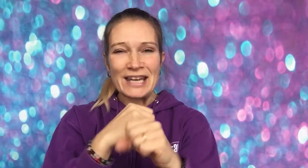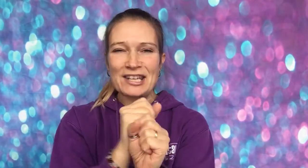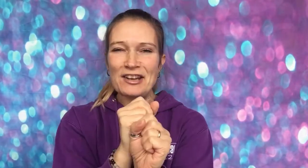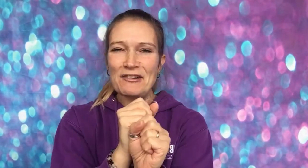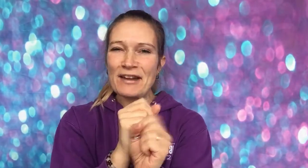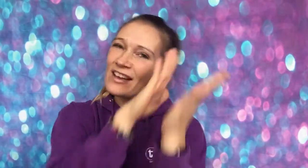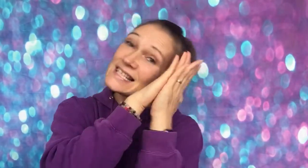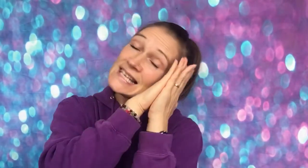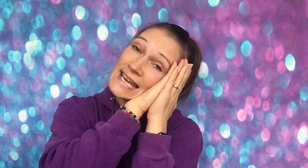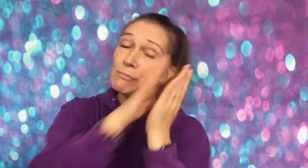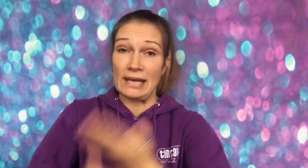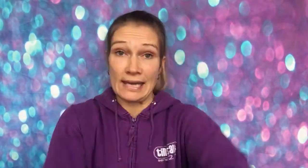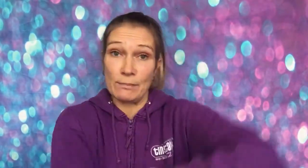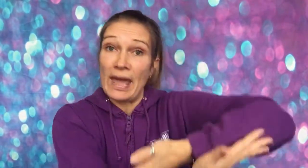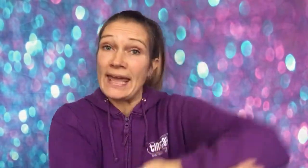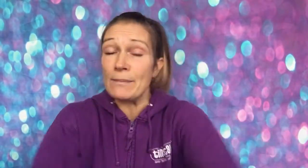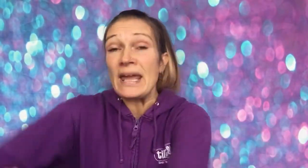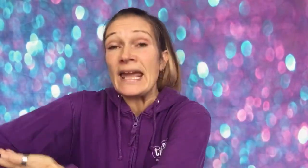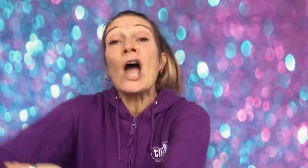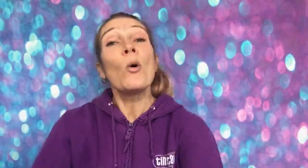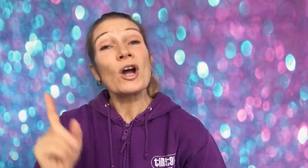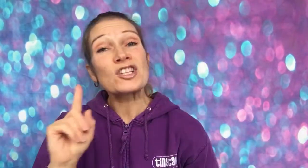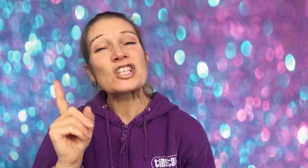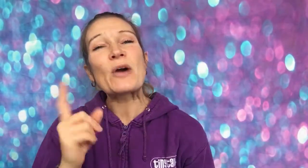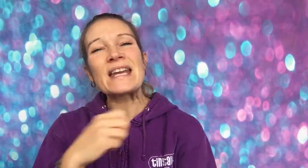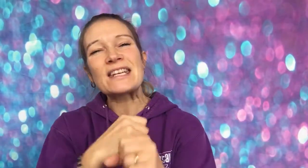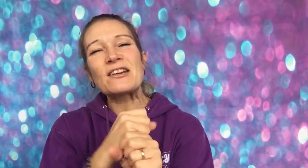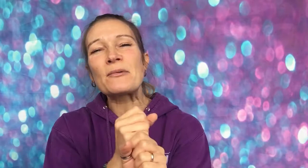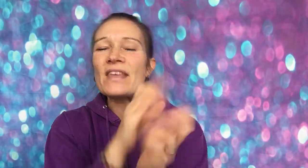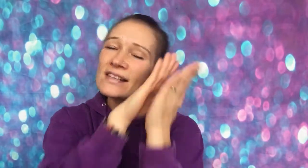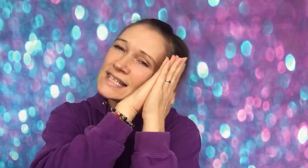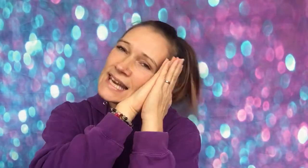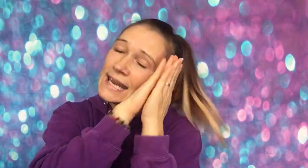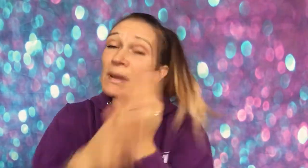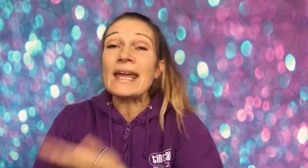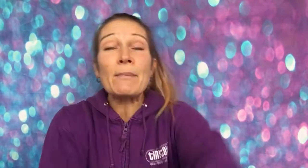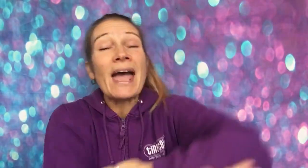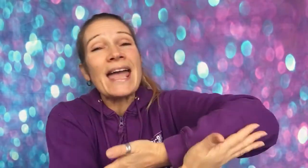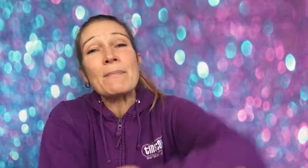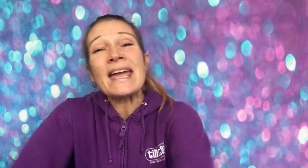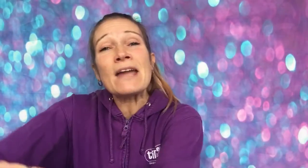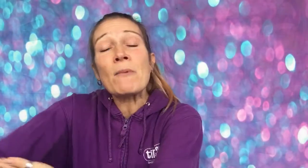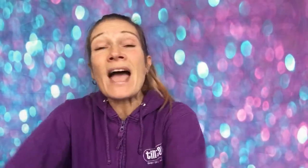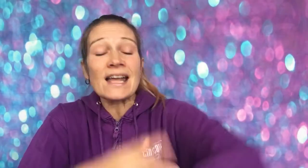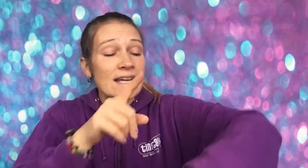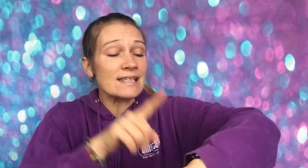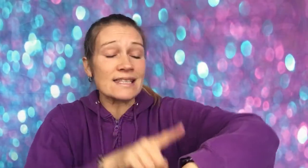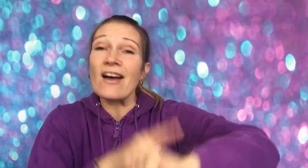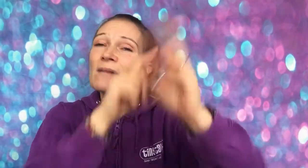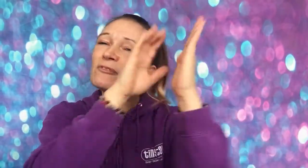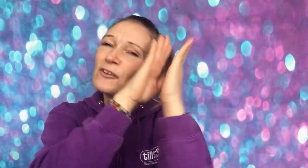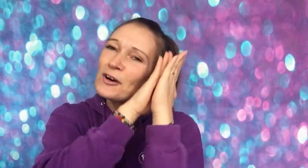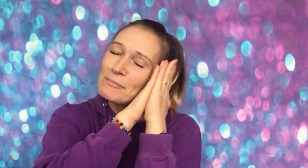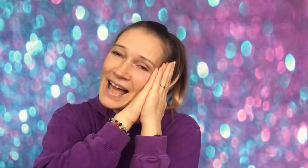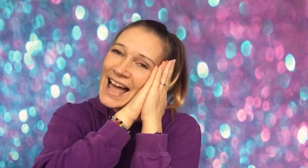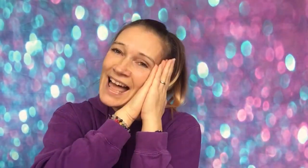do with a sleepy baby? What shall we do with a sleepy baby when it's time for bed?